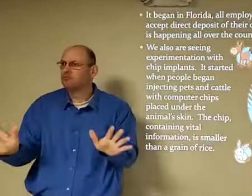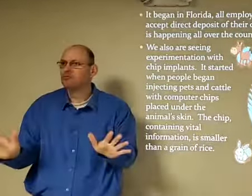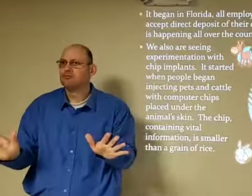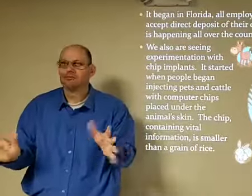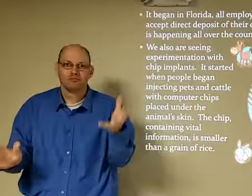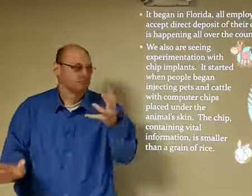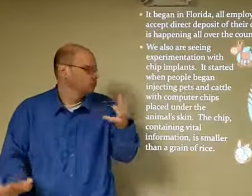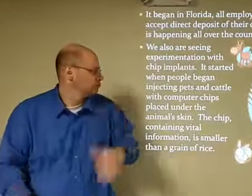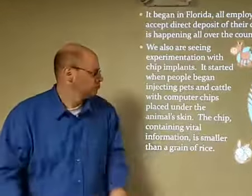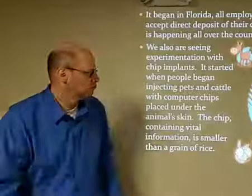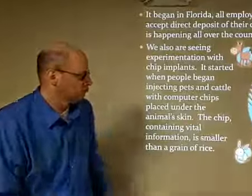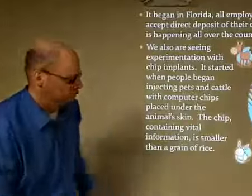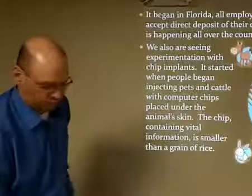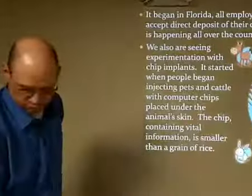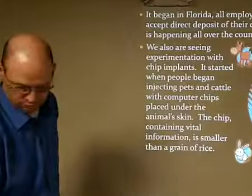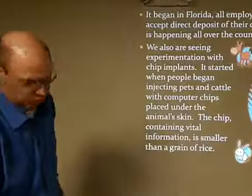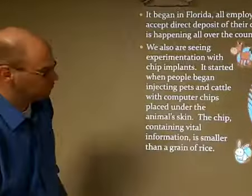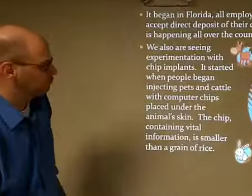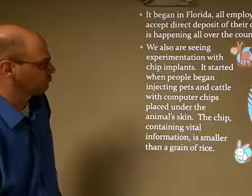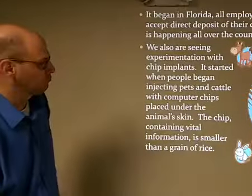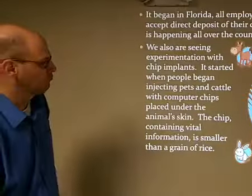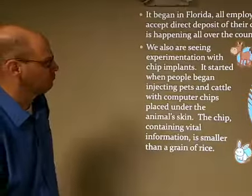So, you know, it's injected underneath the skin.